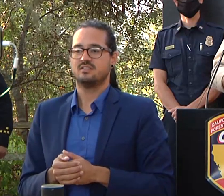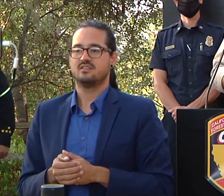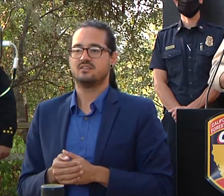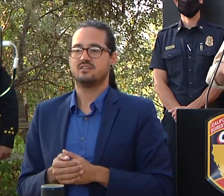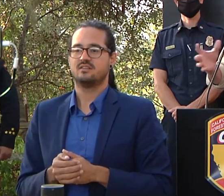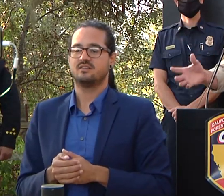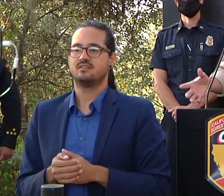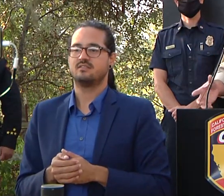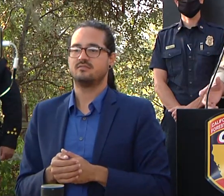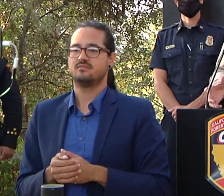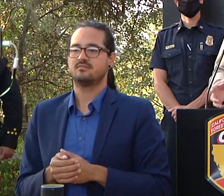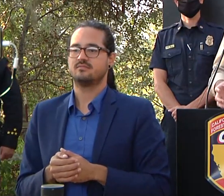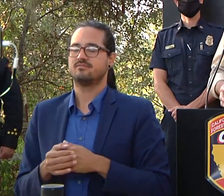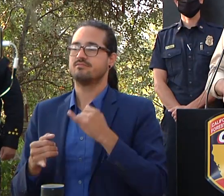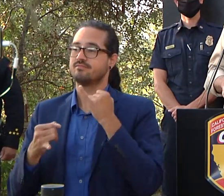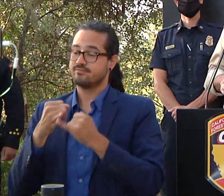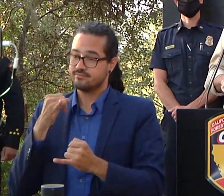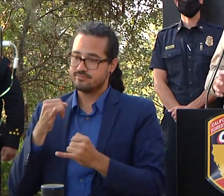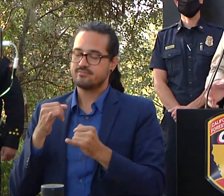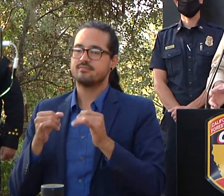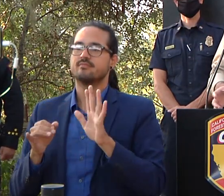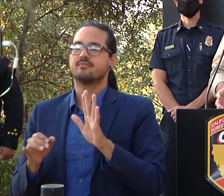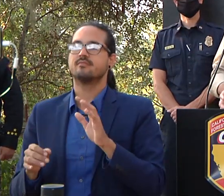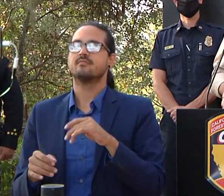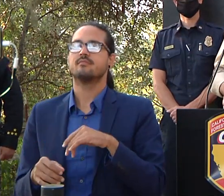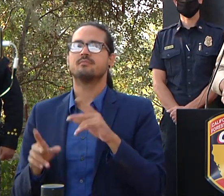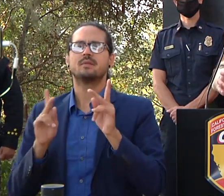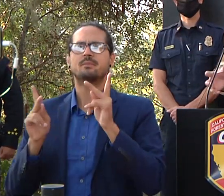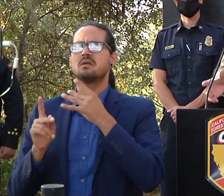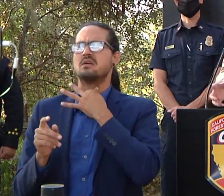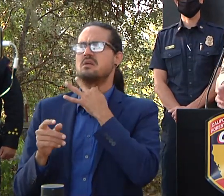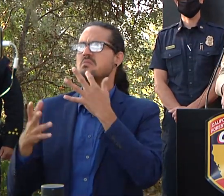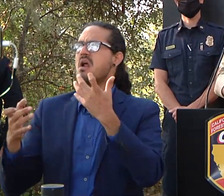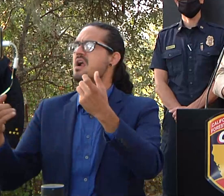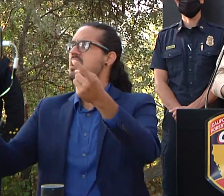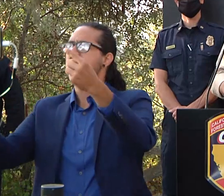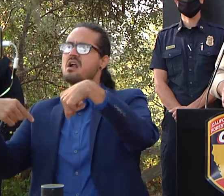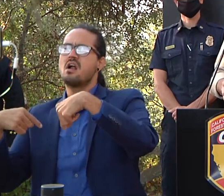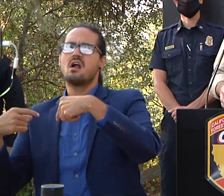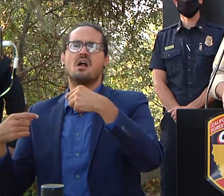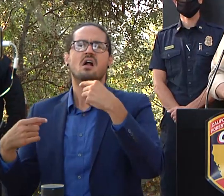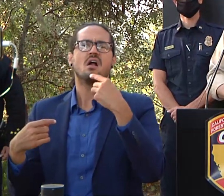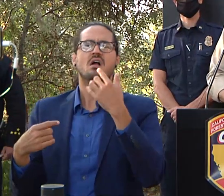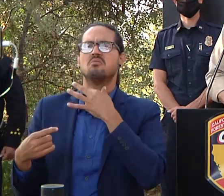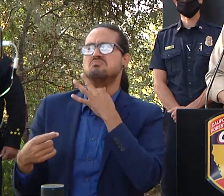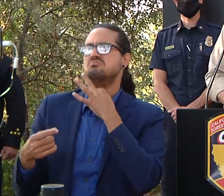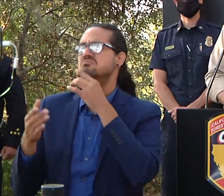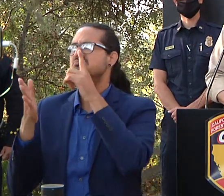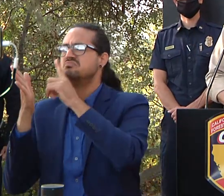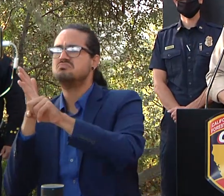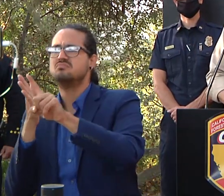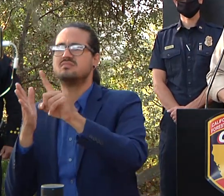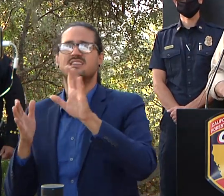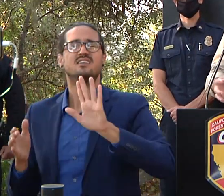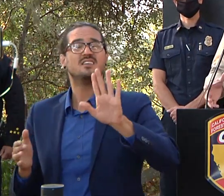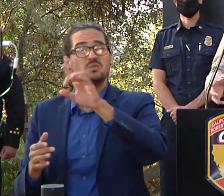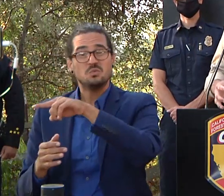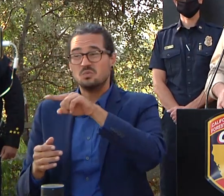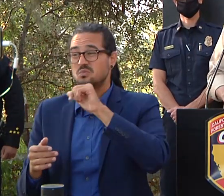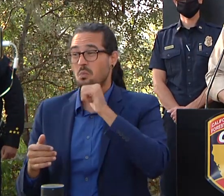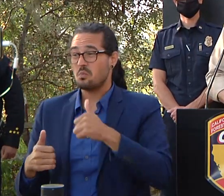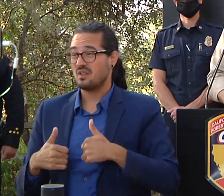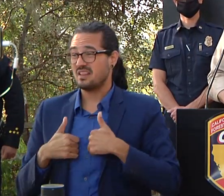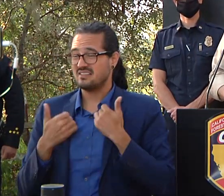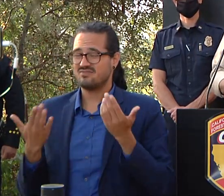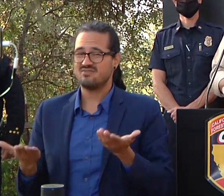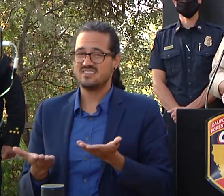people may want to come up in this area for for a variety of different reasons and what we're asking is that if you don't live here uh we don't want you coming